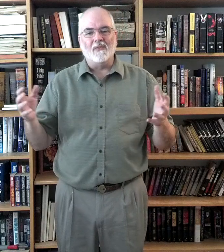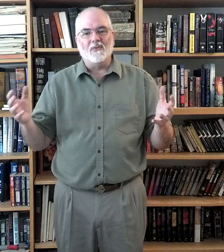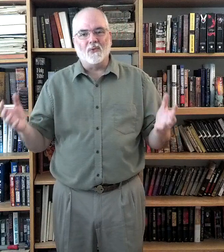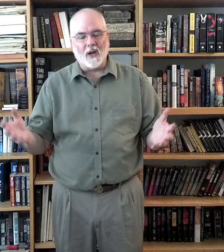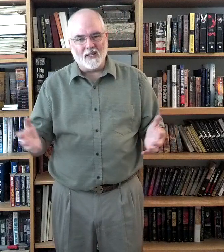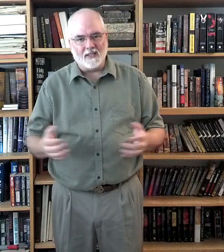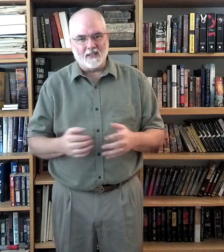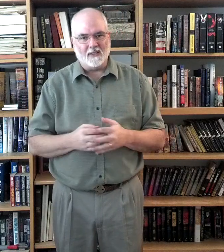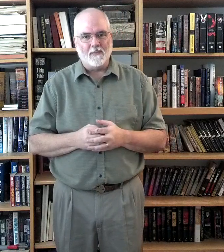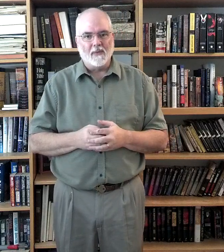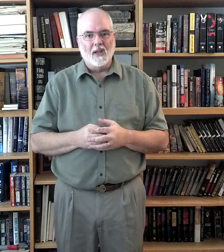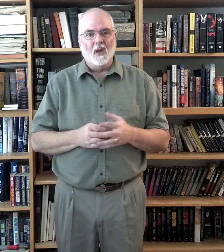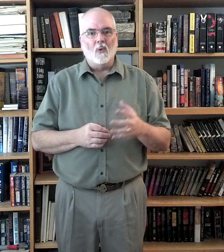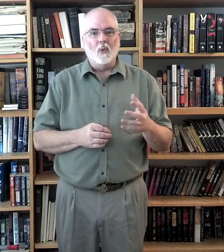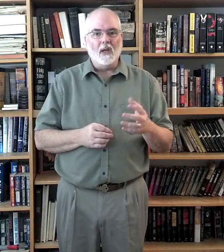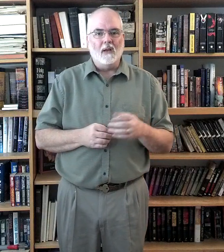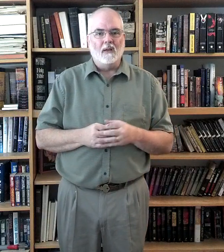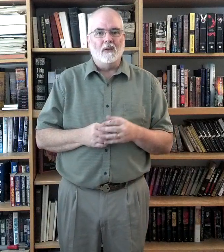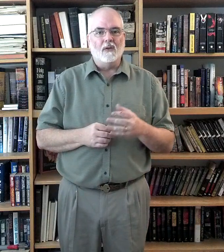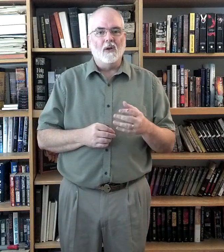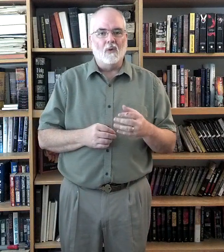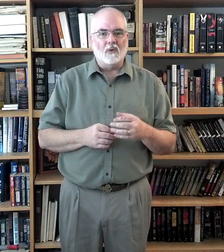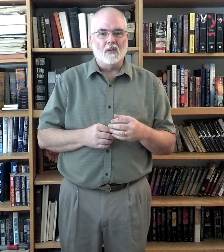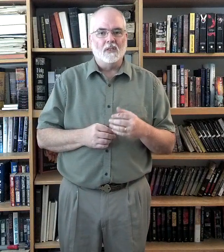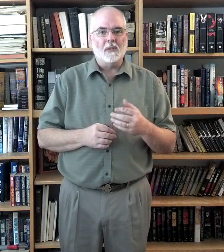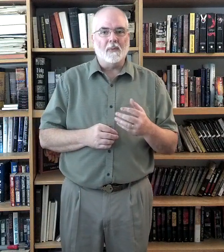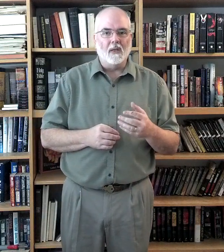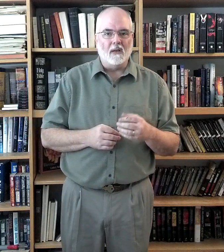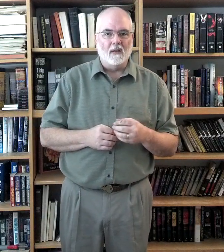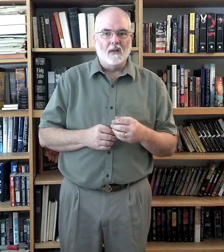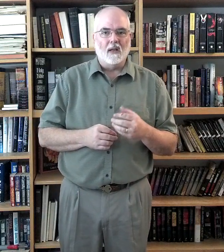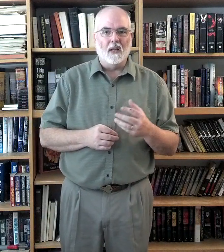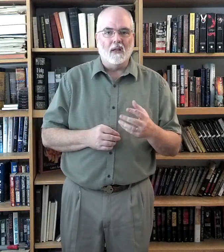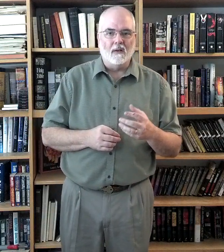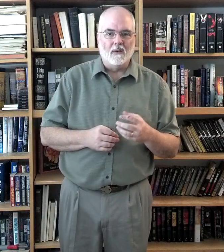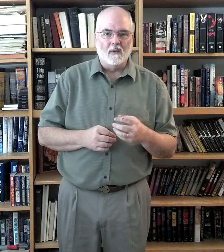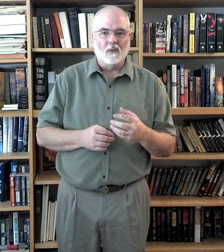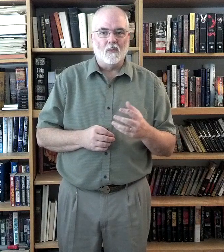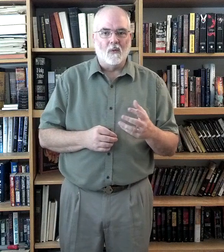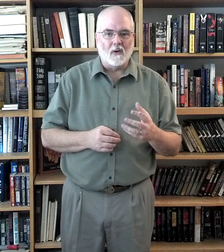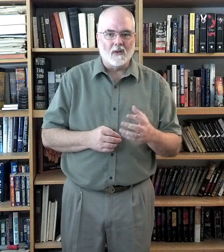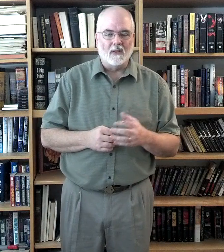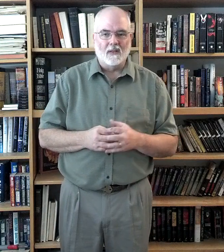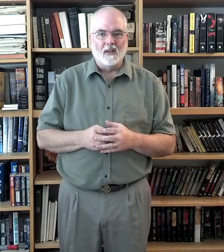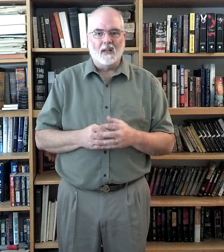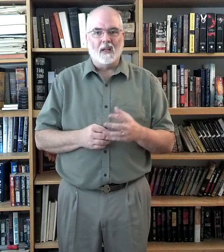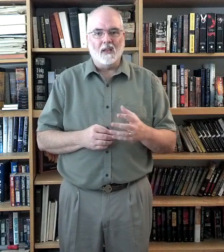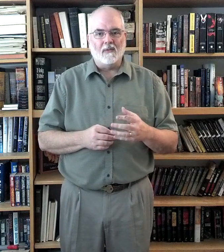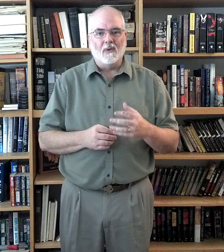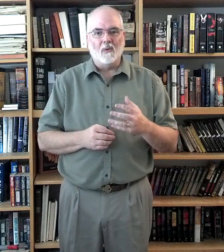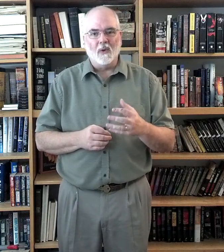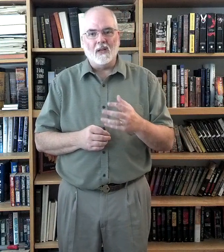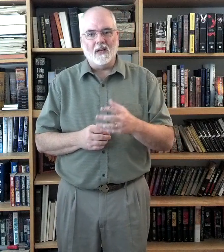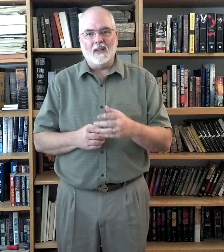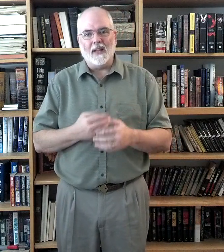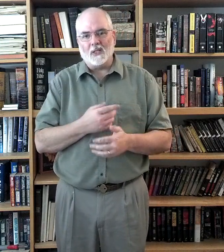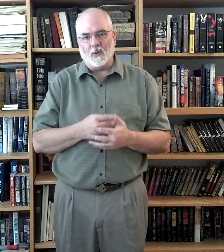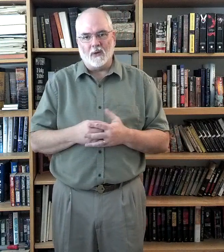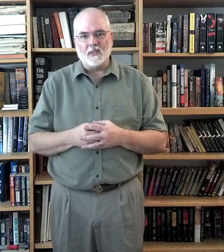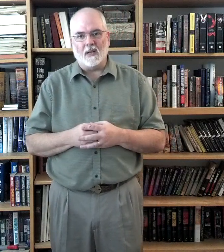phrases. We don't speak in words. If we did, that's what it would sound